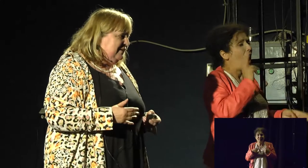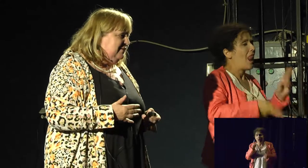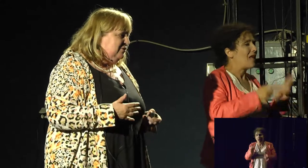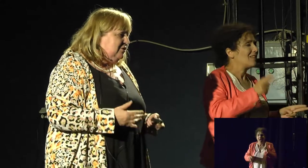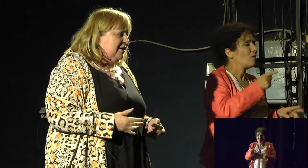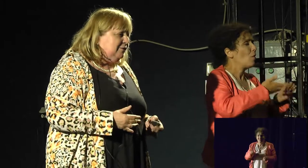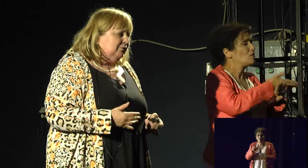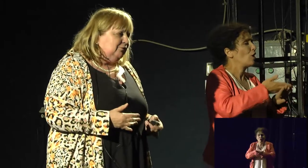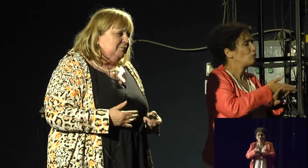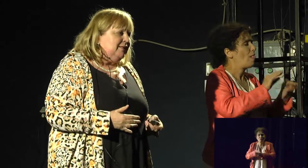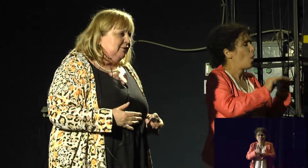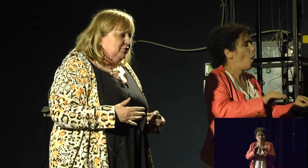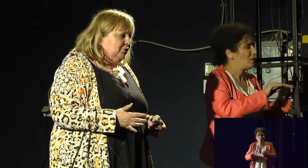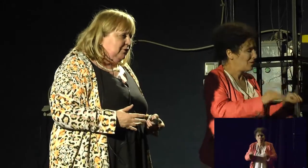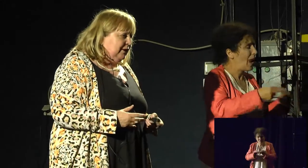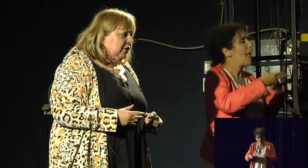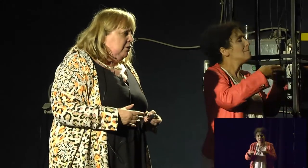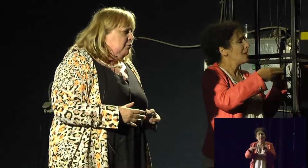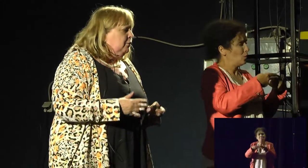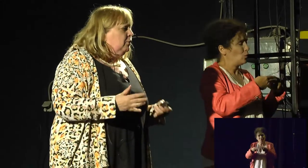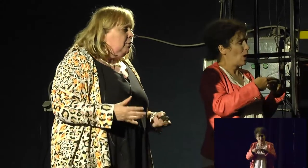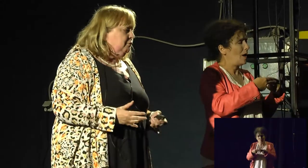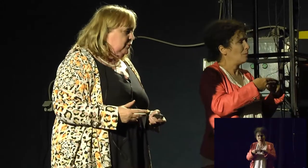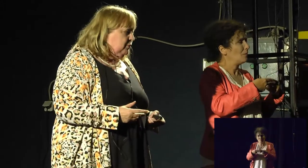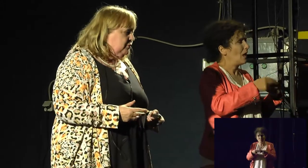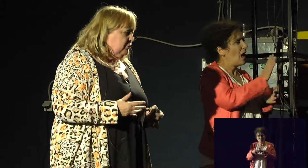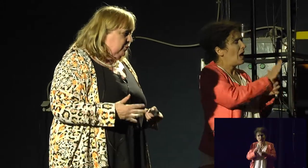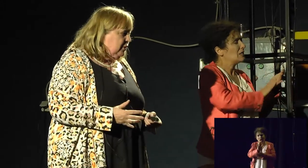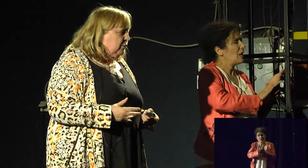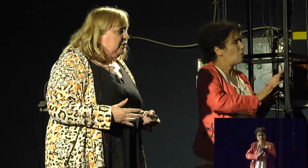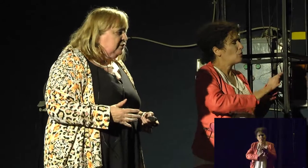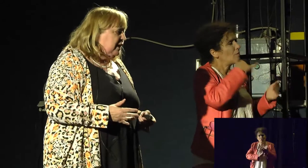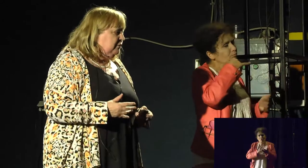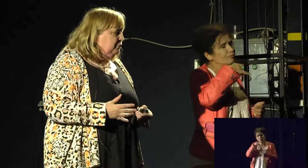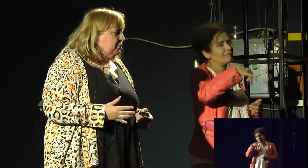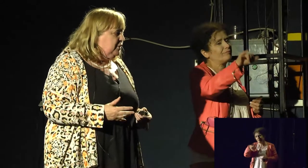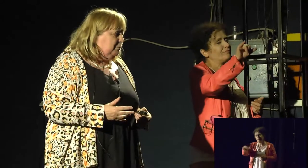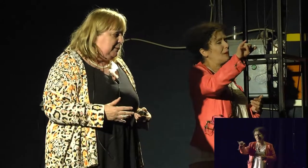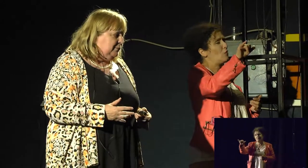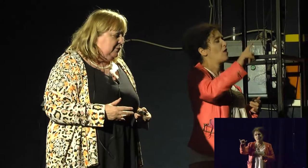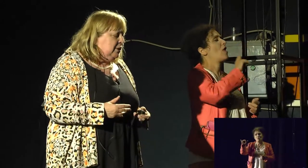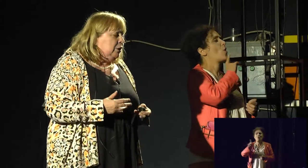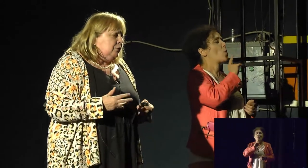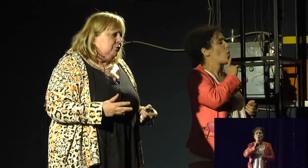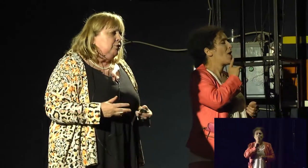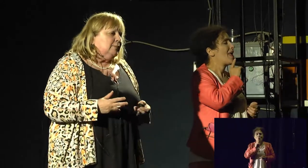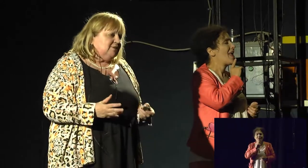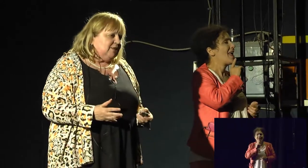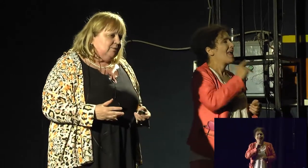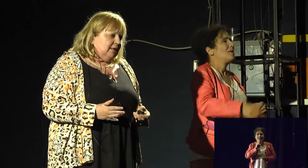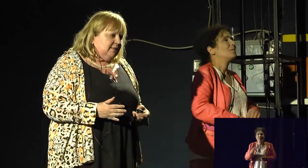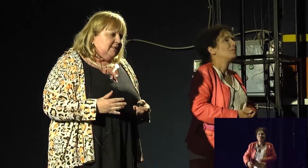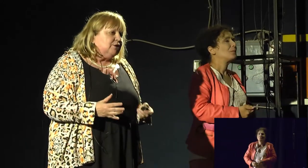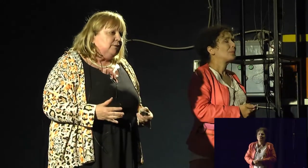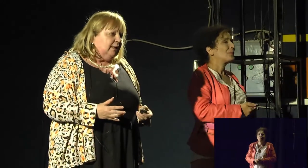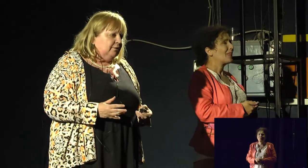stop. And it started for me a journey for all over the world, working with and for young people to talk